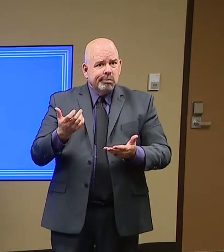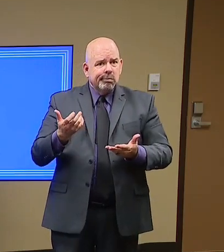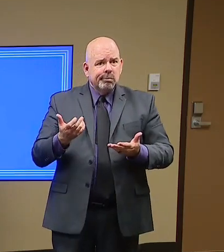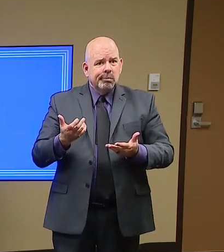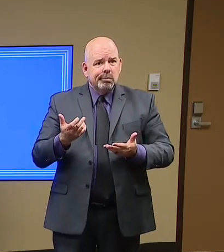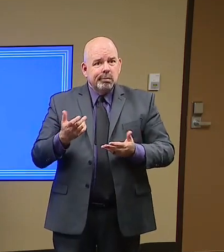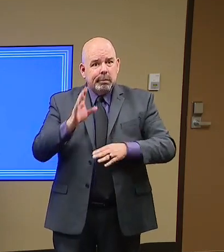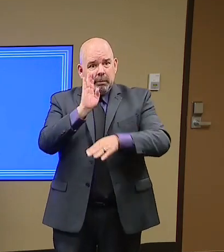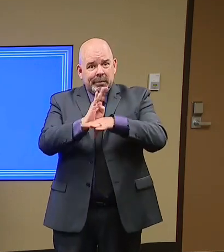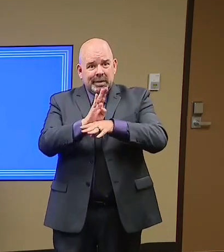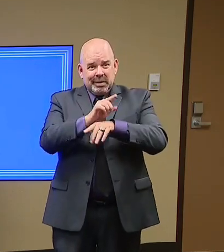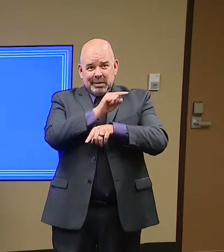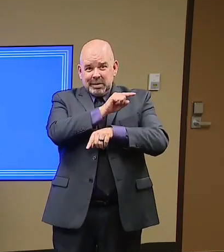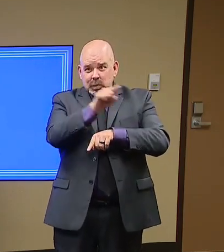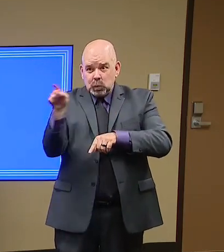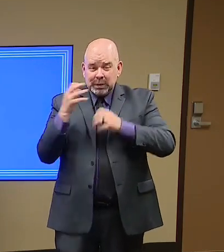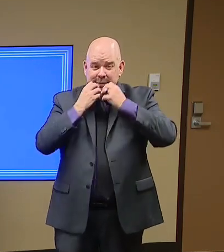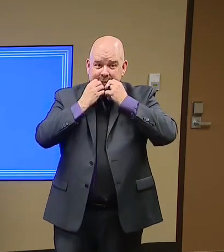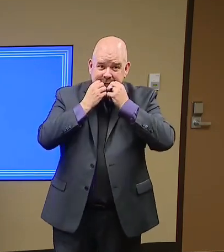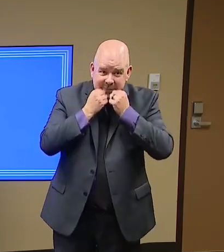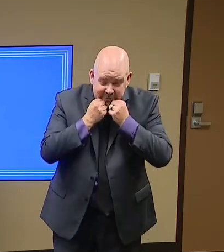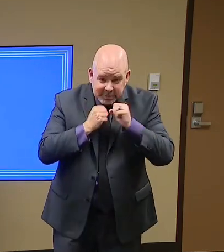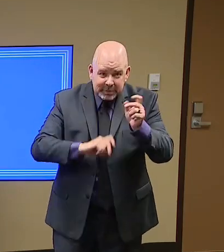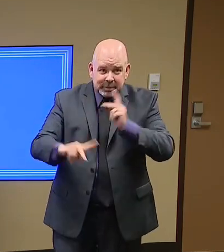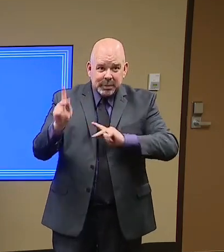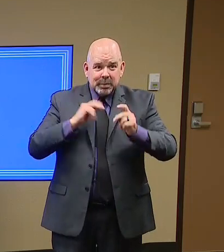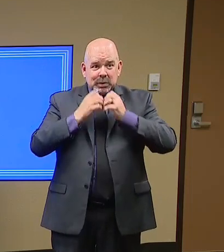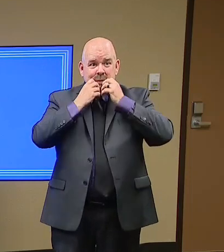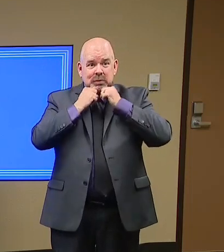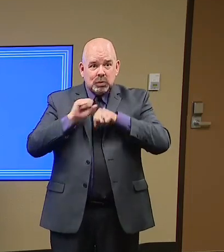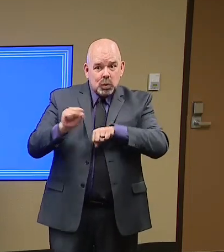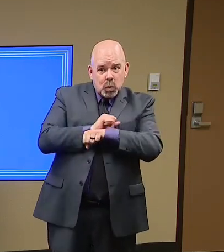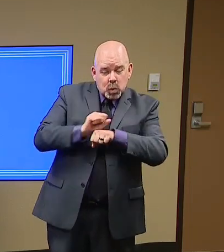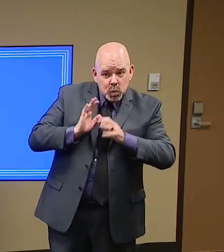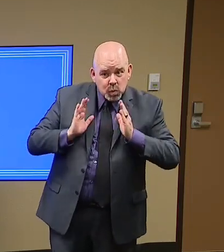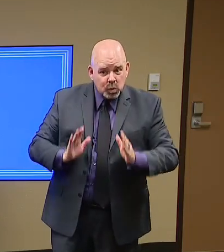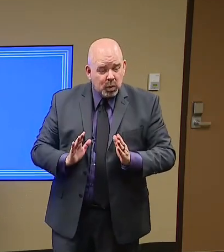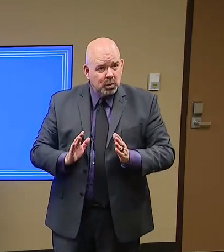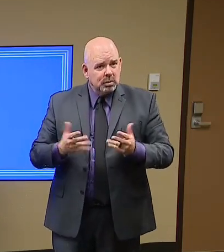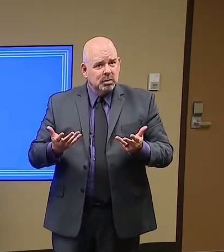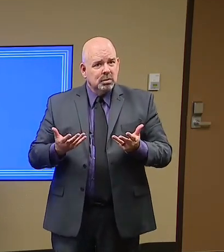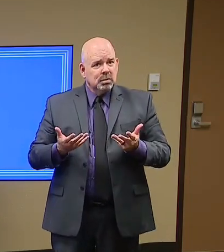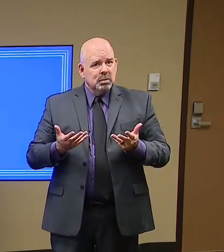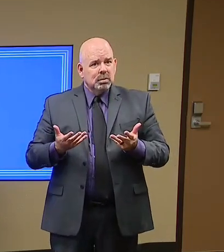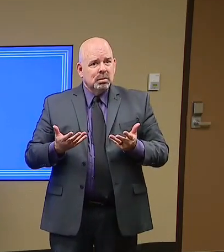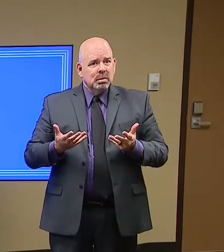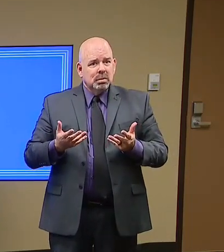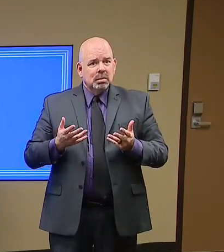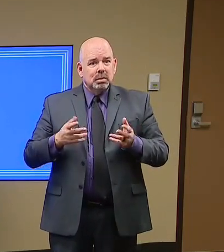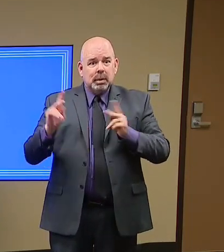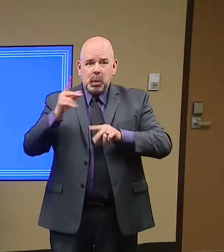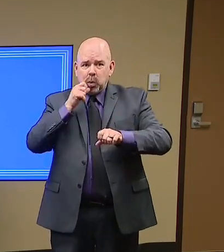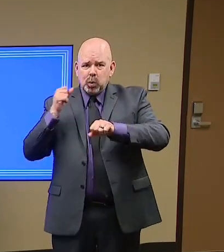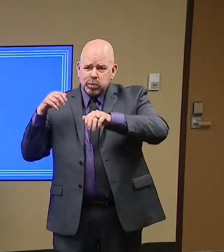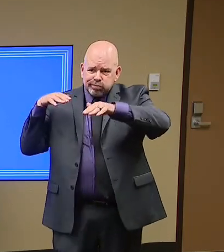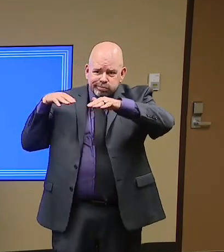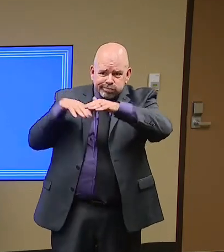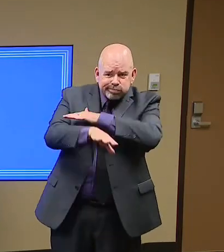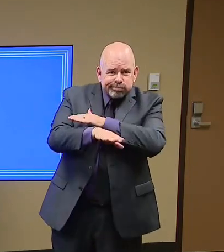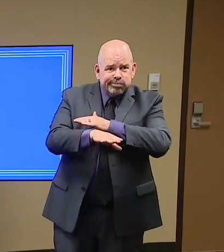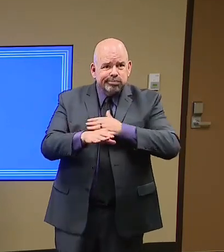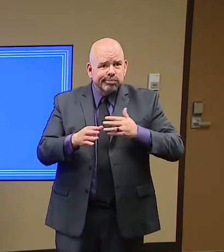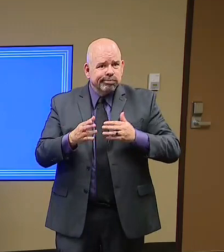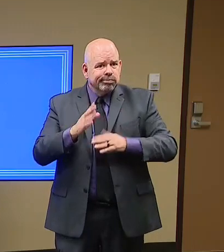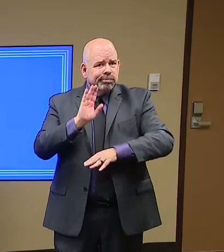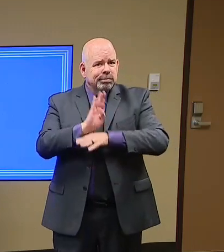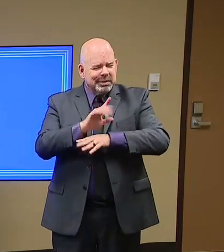about their customers, so that gym that has that unique workout, they'll find the best way for them. Another gym will find a different path for them. It's not a